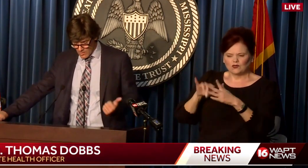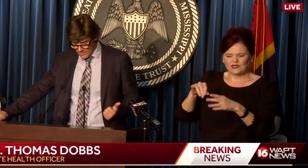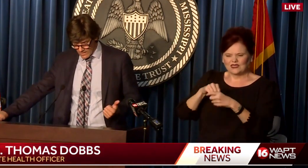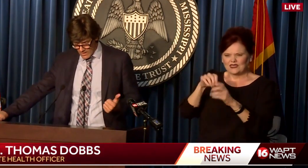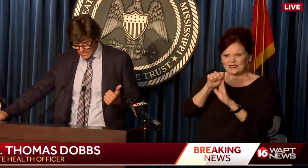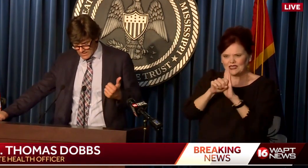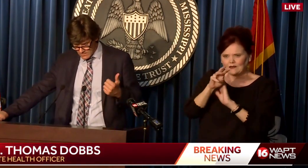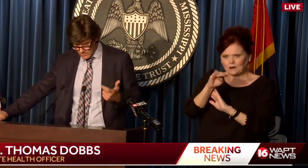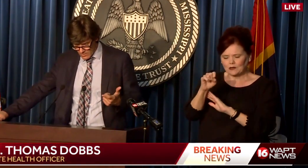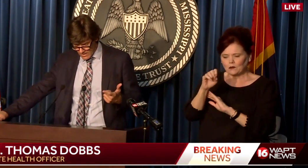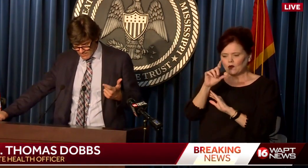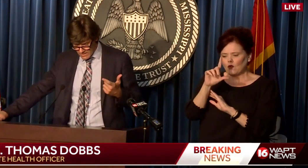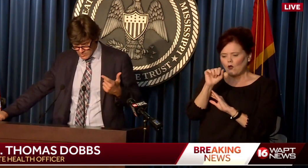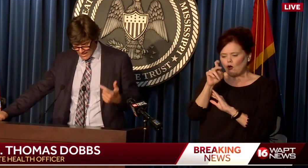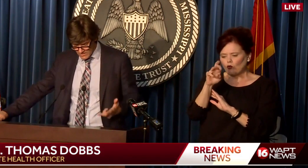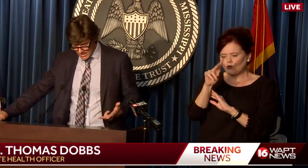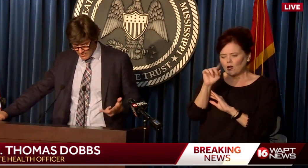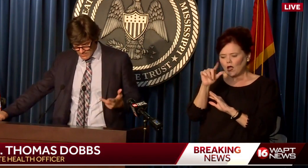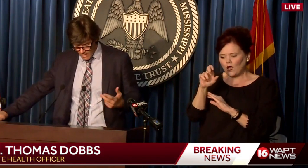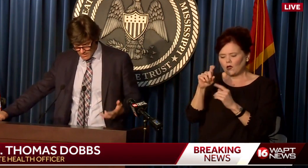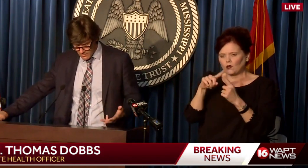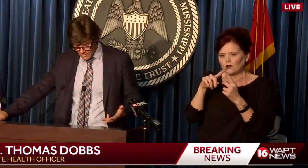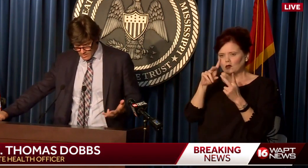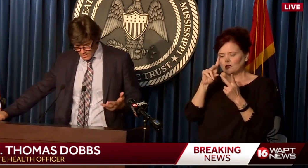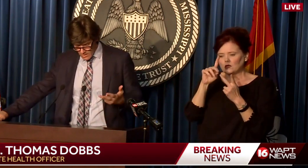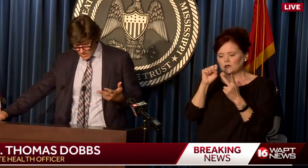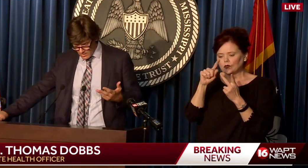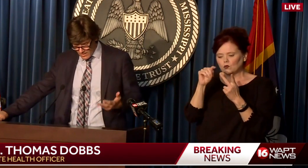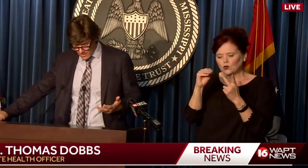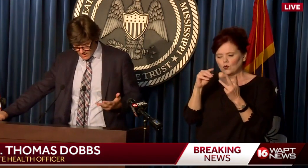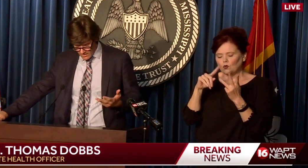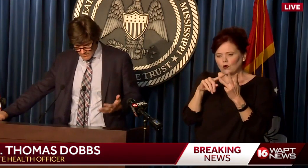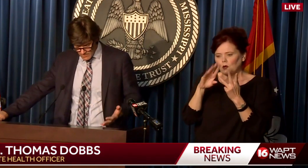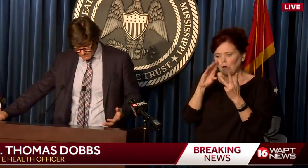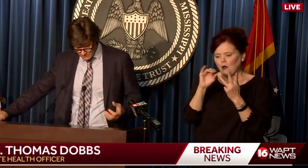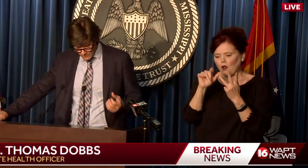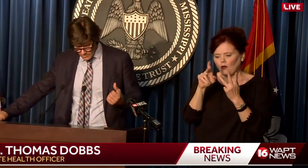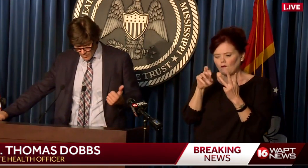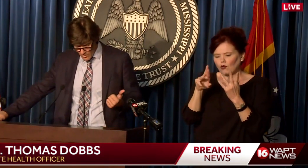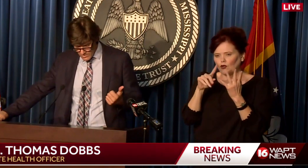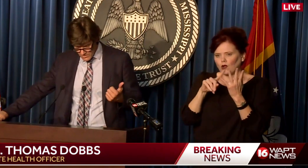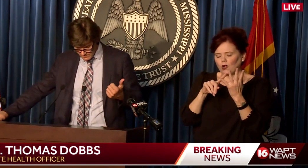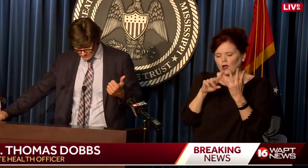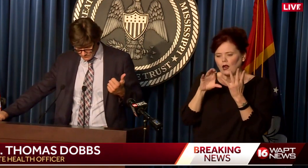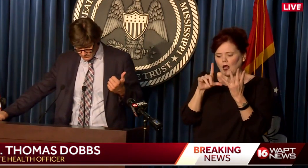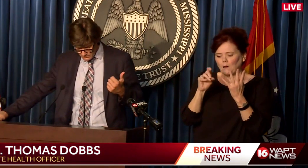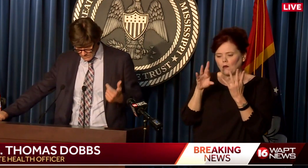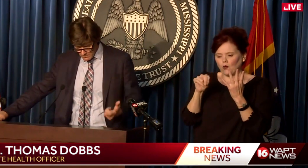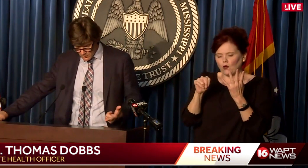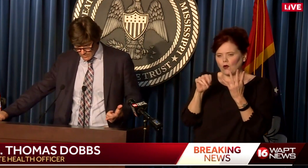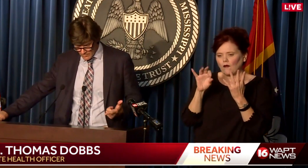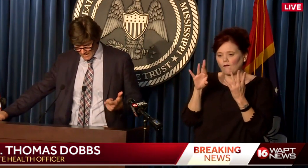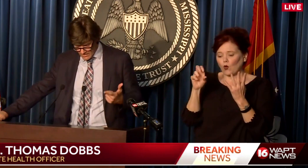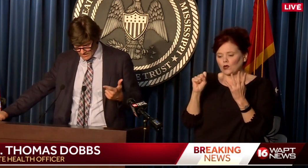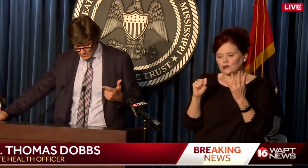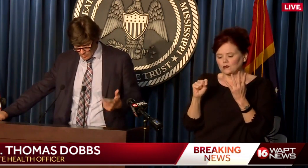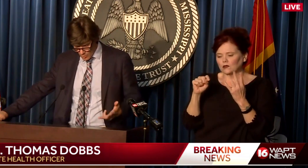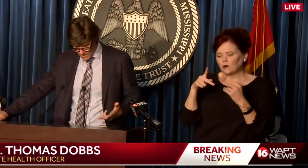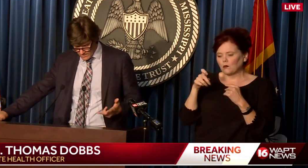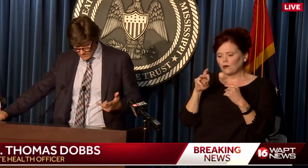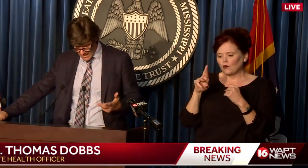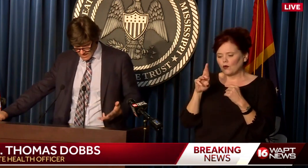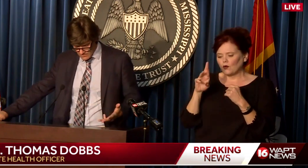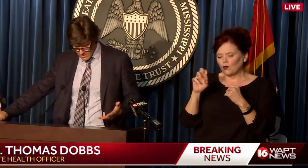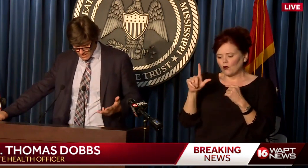in Lauderdale County, DeSoto County, Jackson County, Bolivar, Claiborne, Forest, Pearl River County,